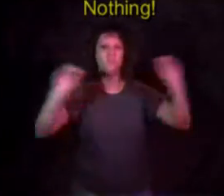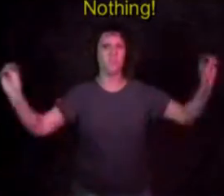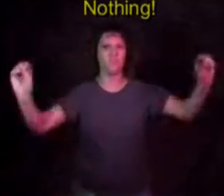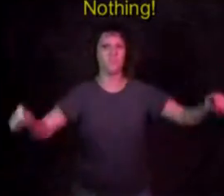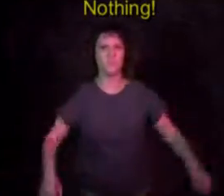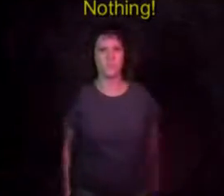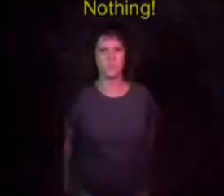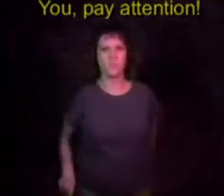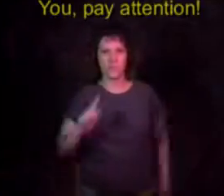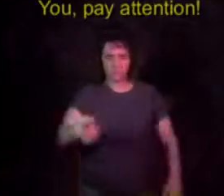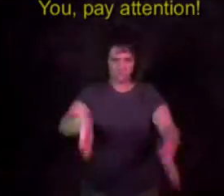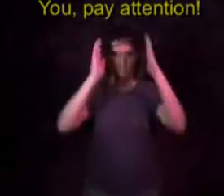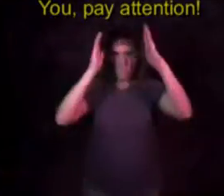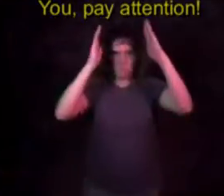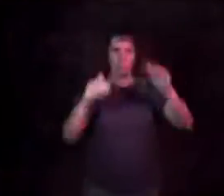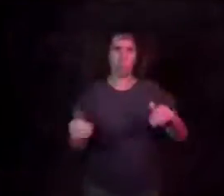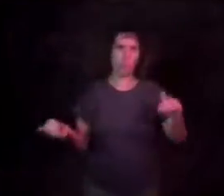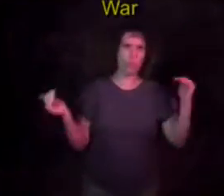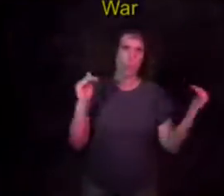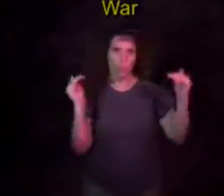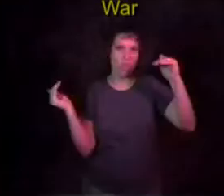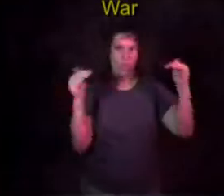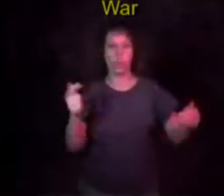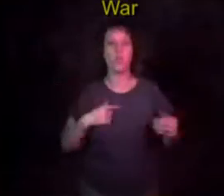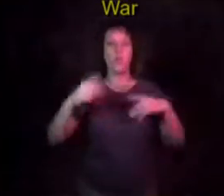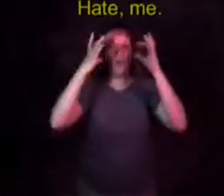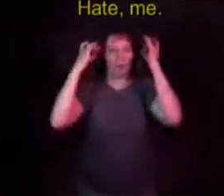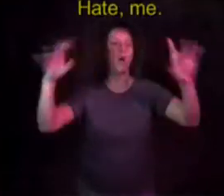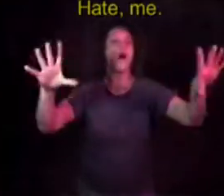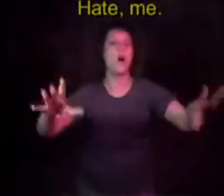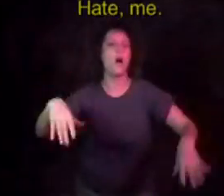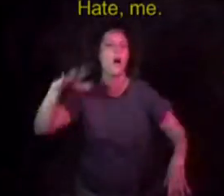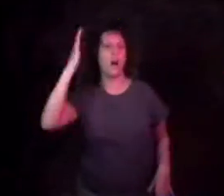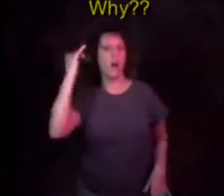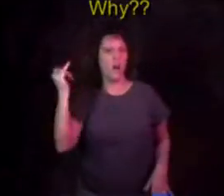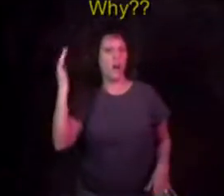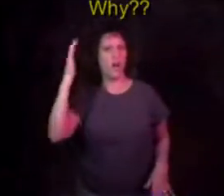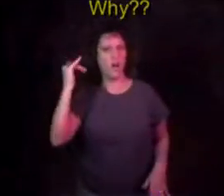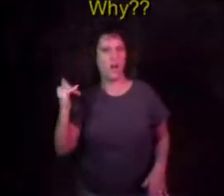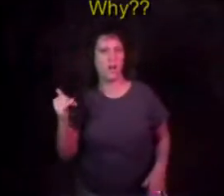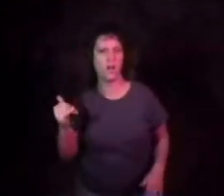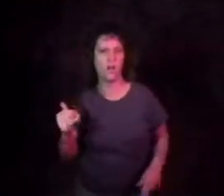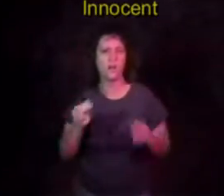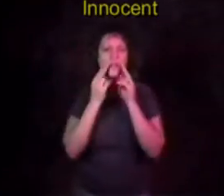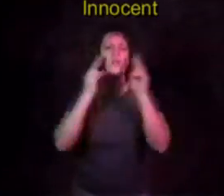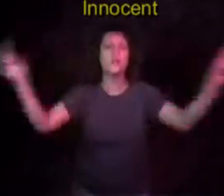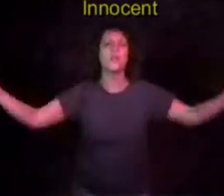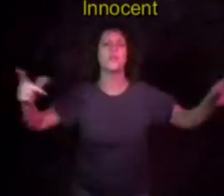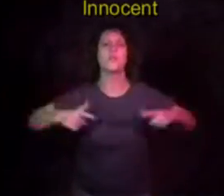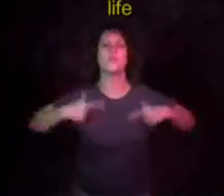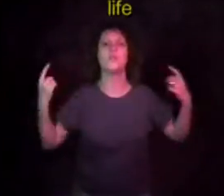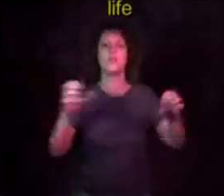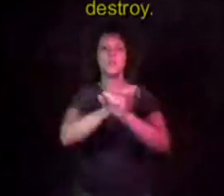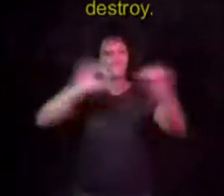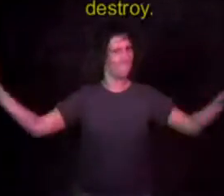Nothing! Listen to me! War! I despise! Cause it means